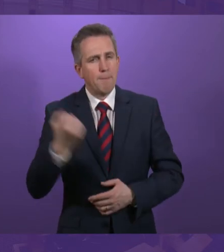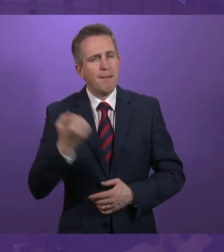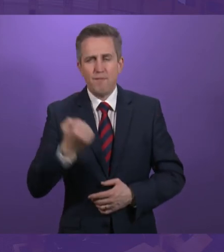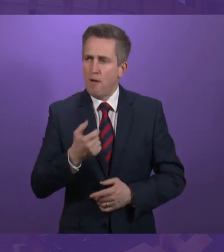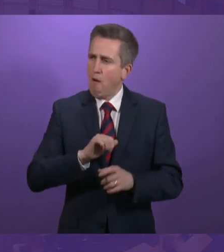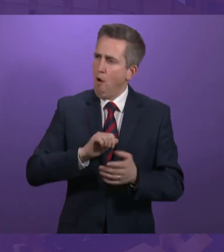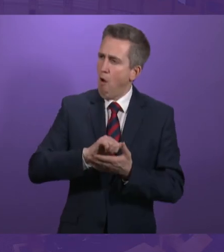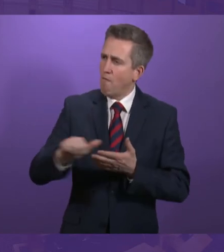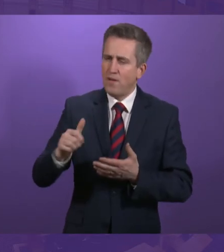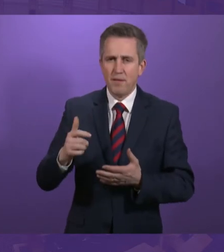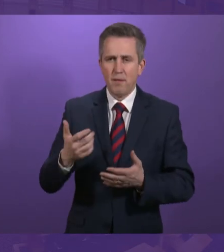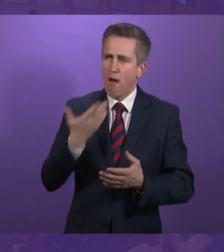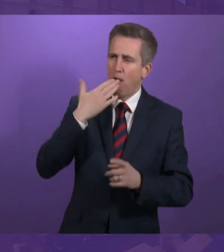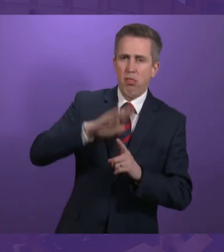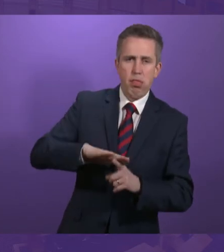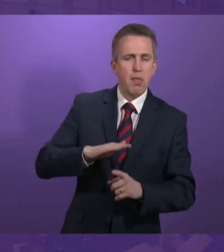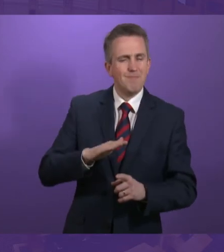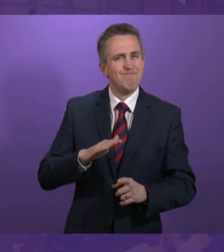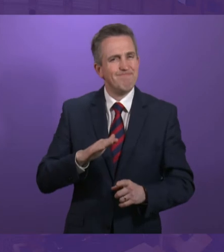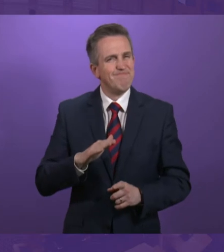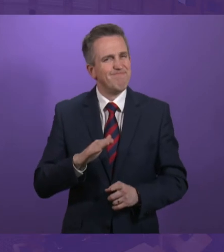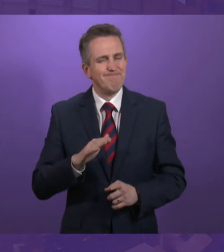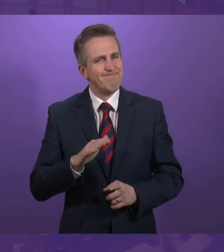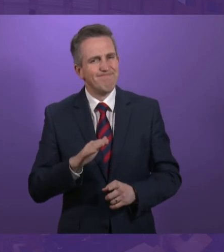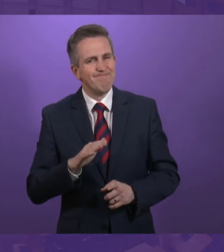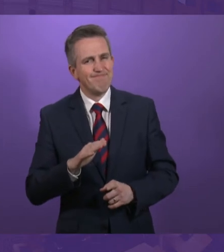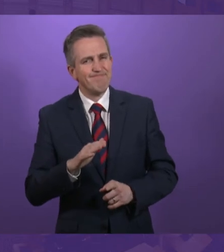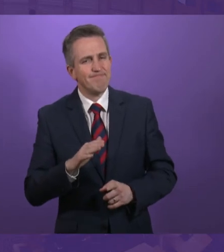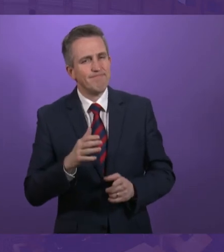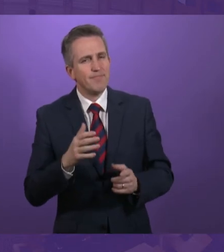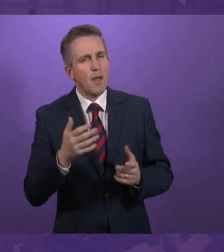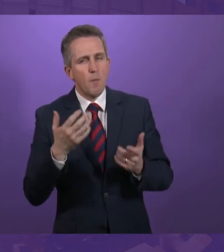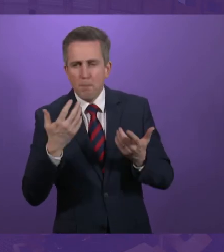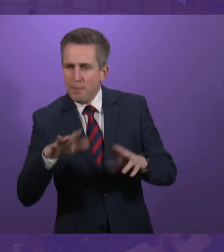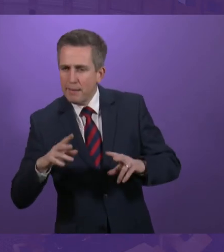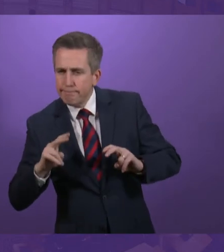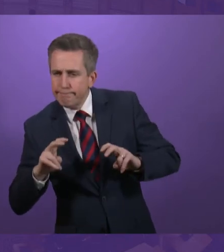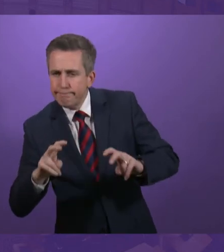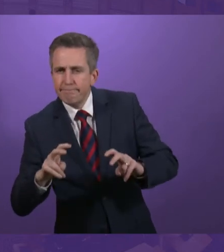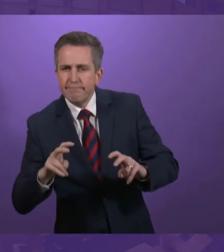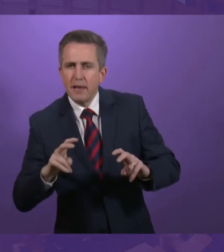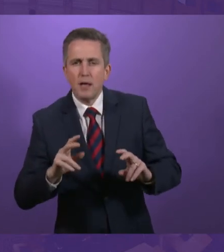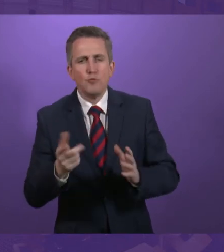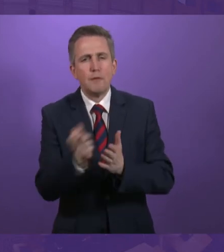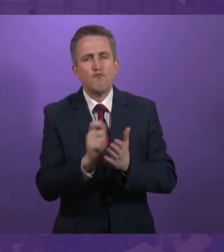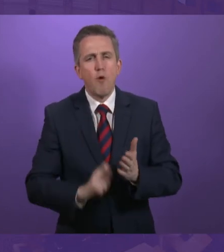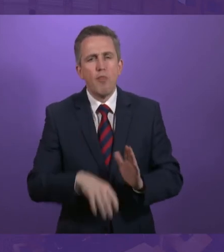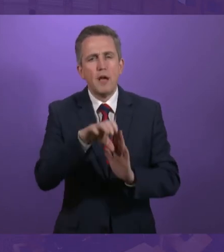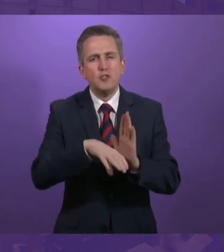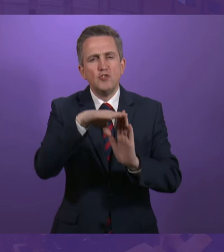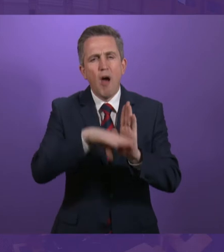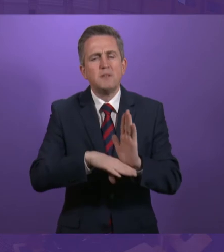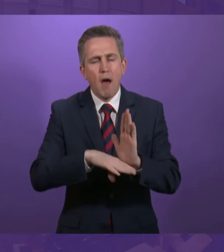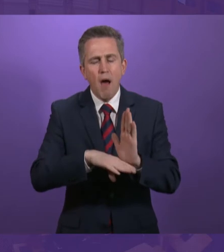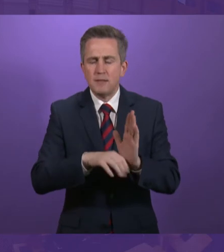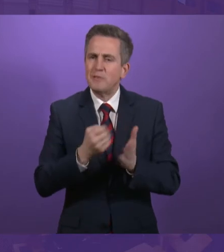unfortunately face at the moment. And that came out very loud and clear as we developed the Charter and as it was within that